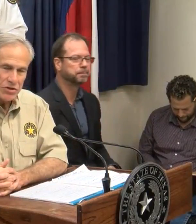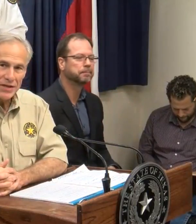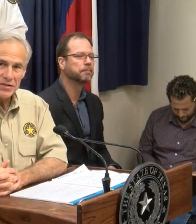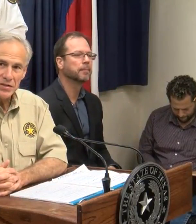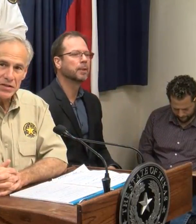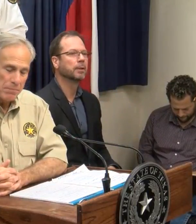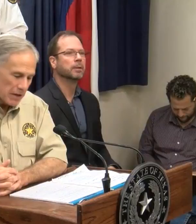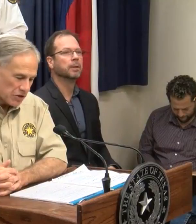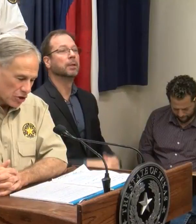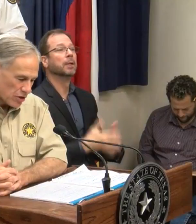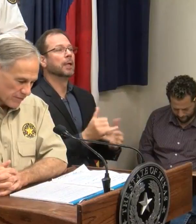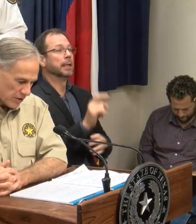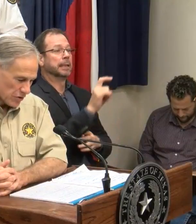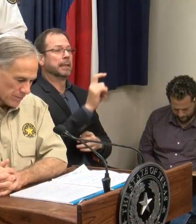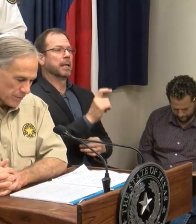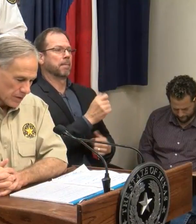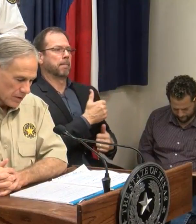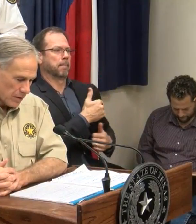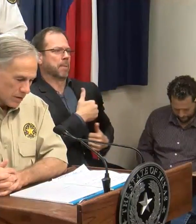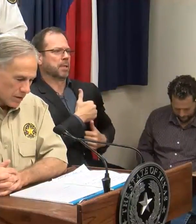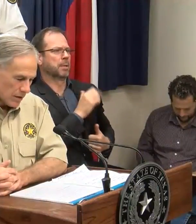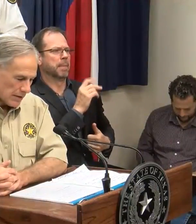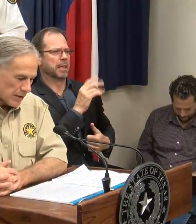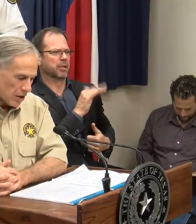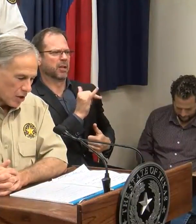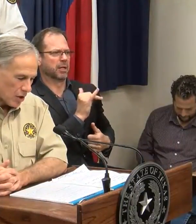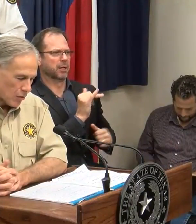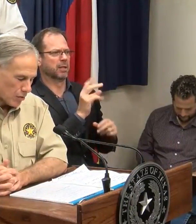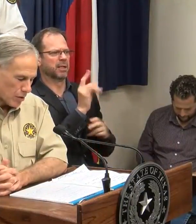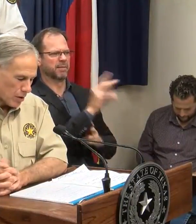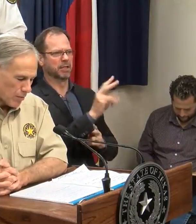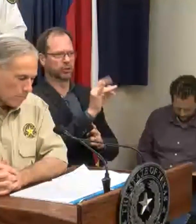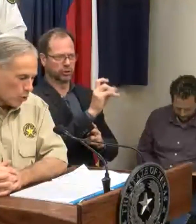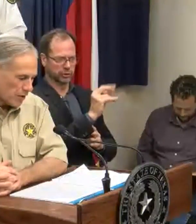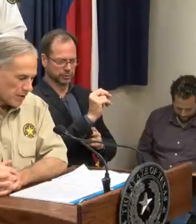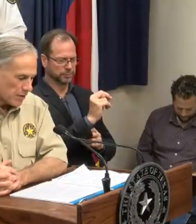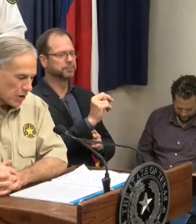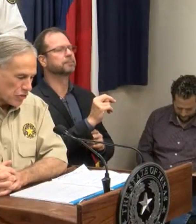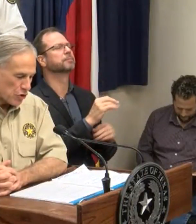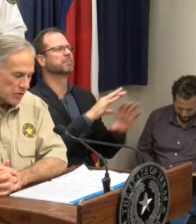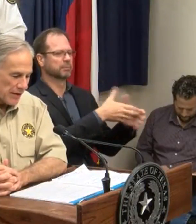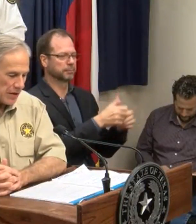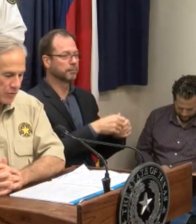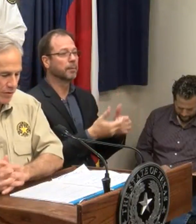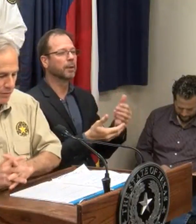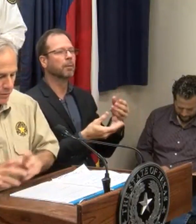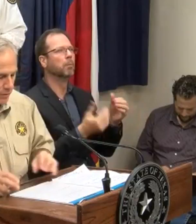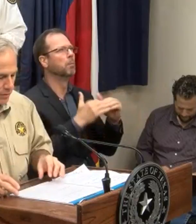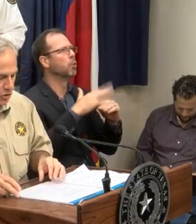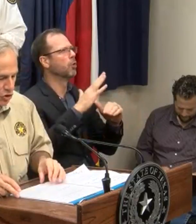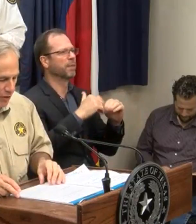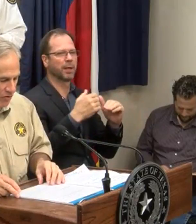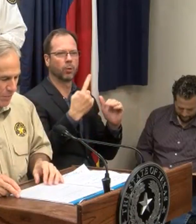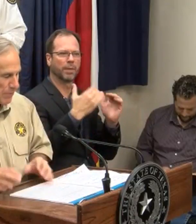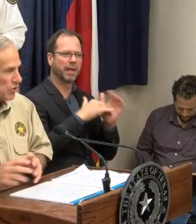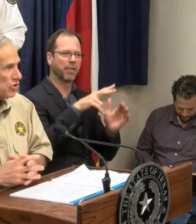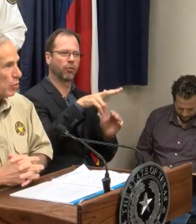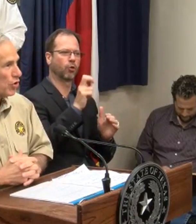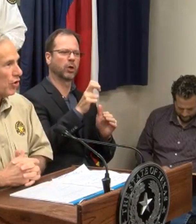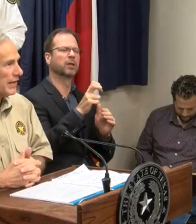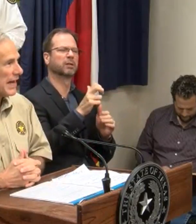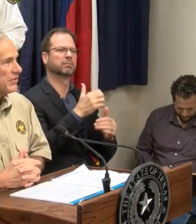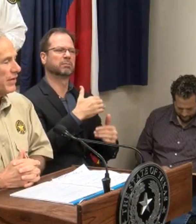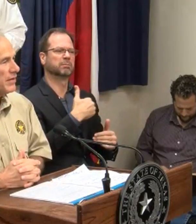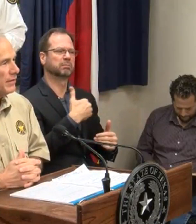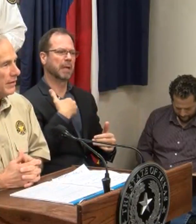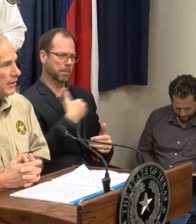Texas military division, there are more than 1,300 service members who